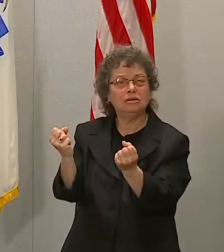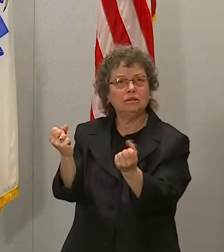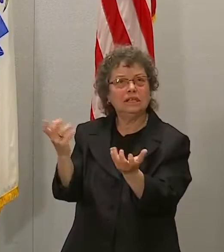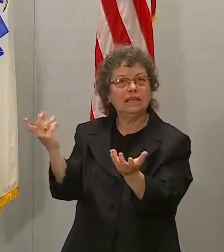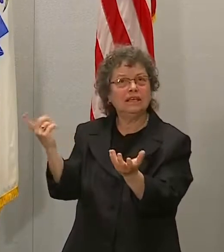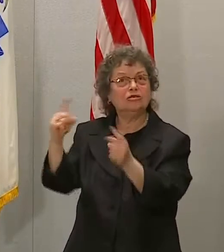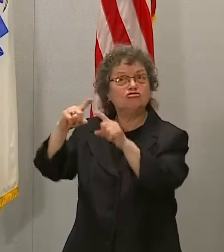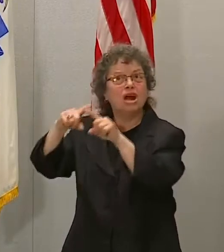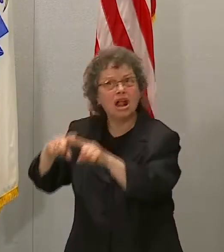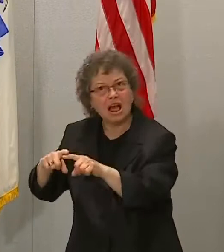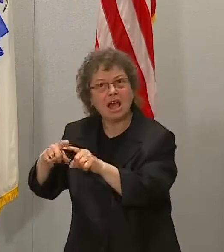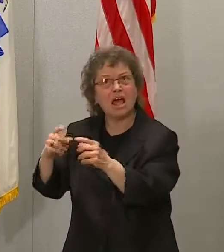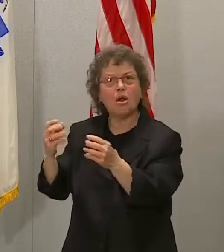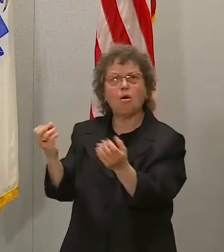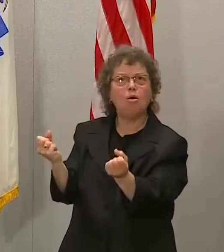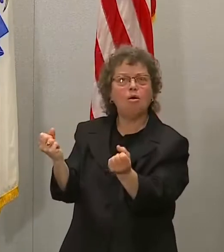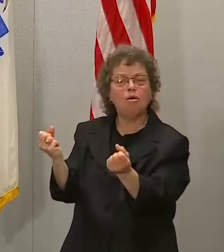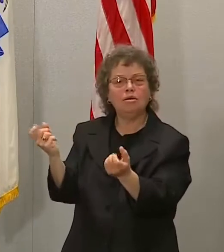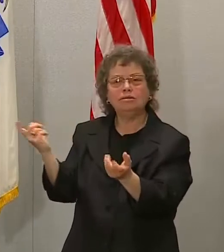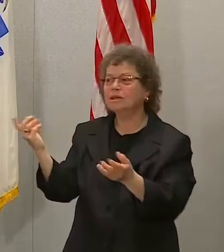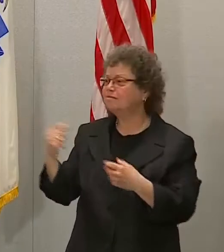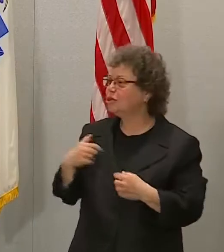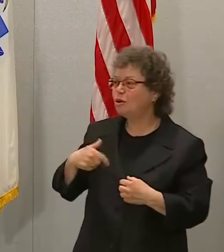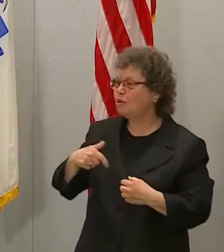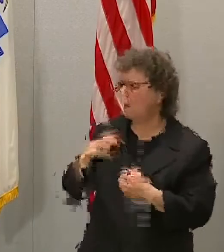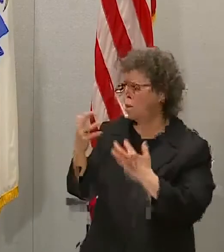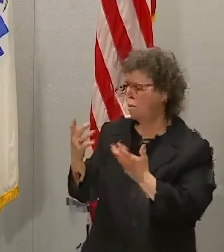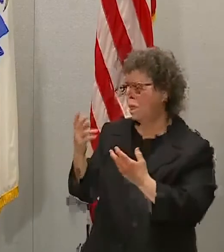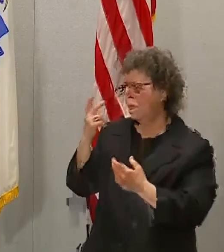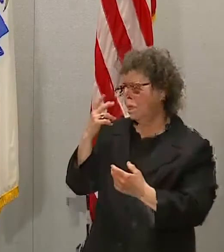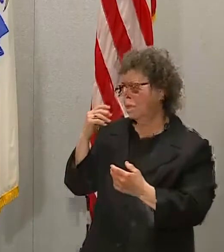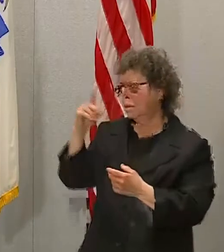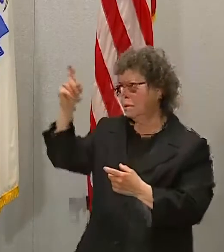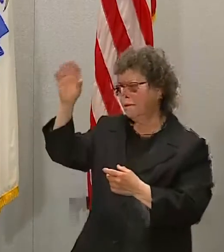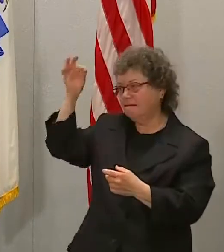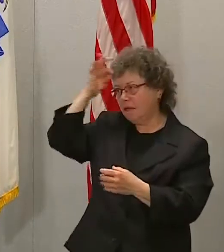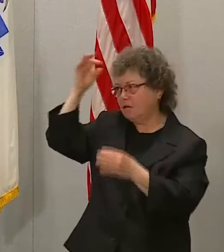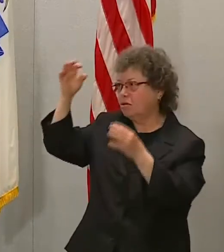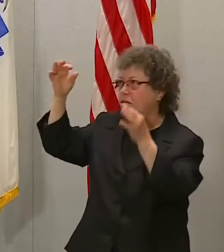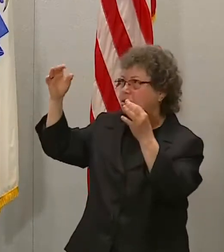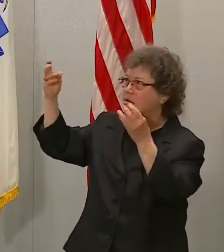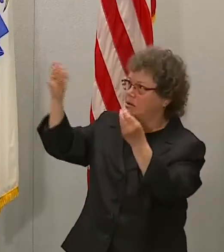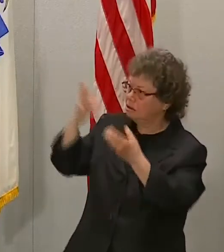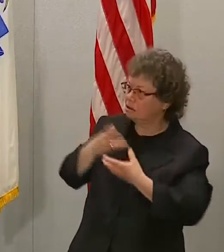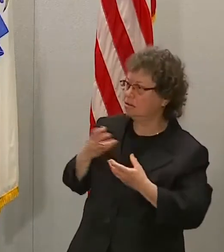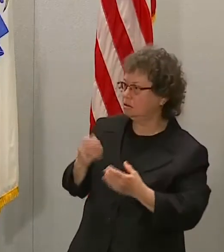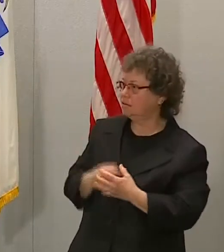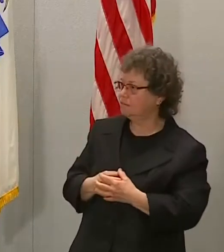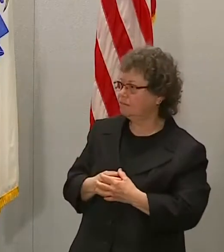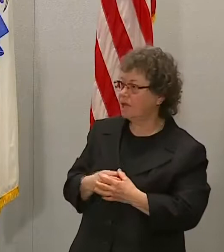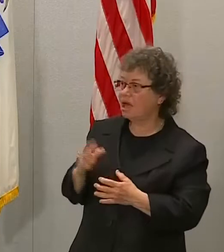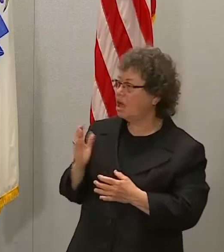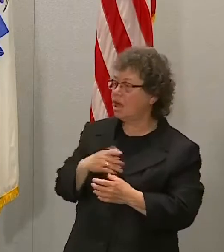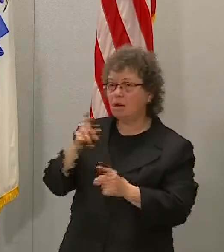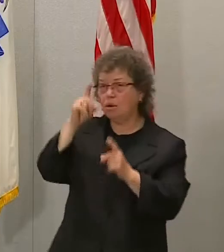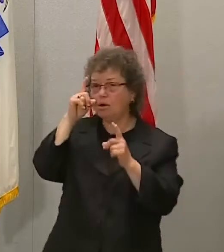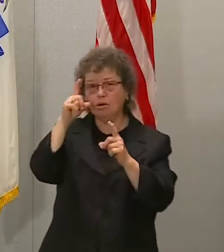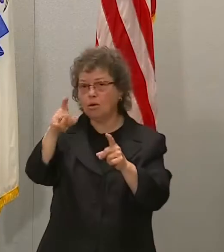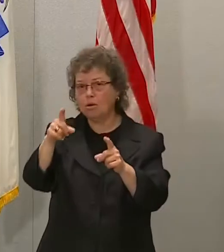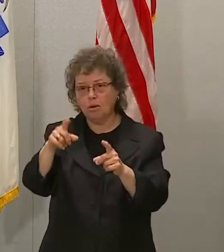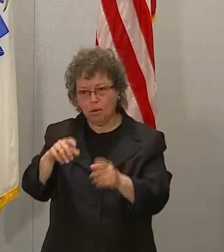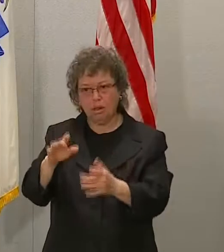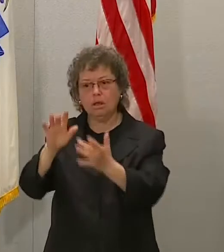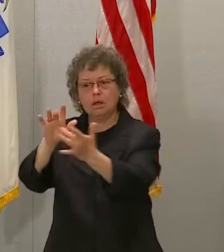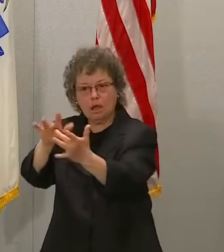J&J. Well, obviously, we're going to wait and see what the guidance we get from the feds looks like. But the goal here would be to continue to do the outreach